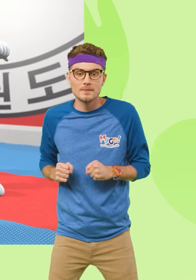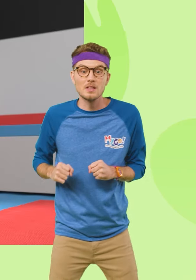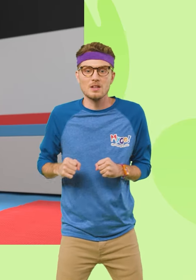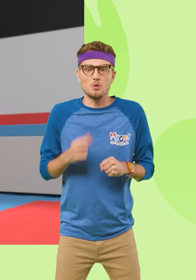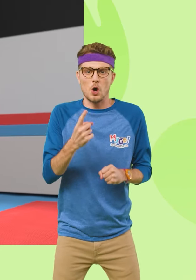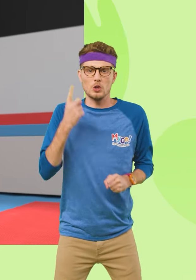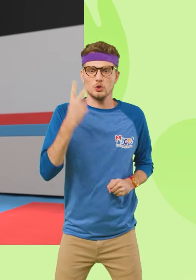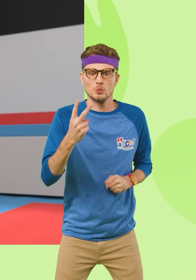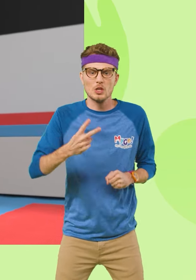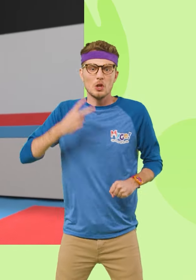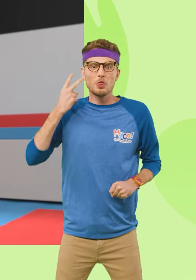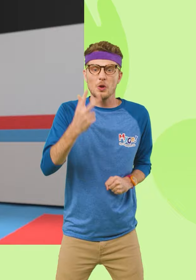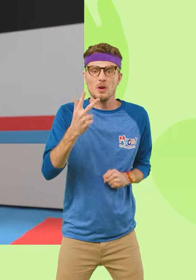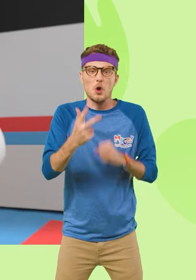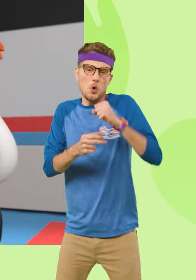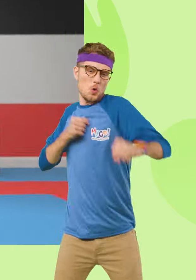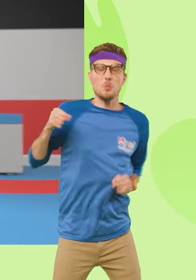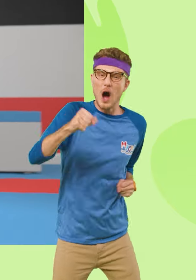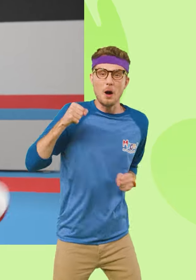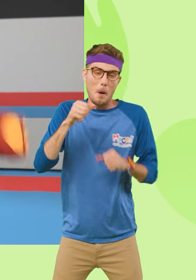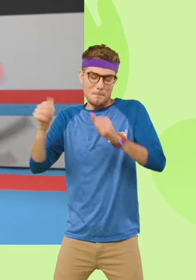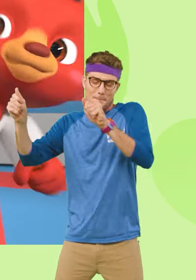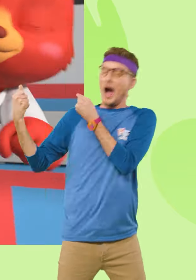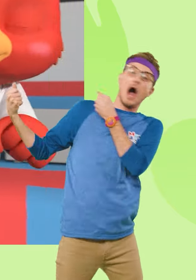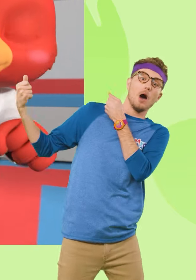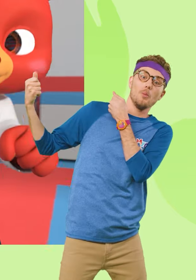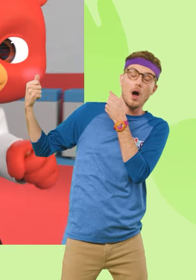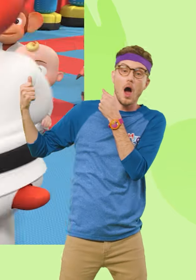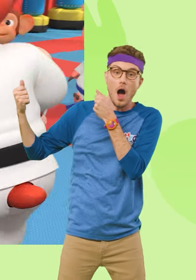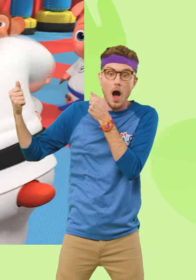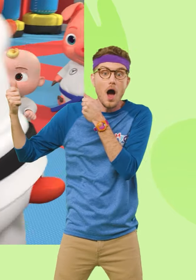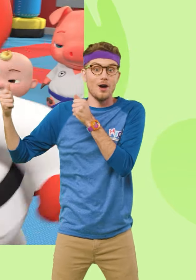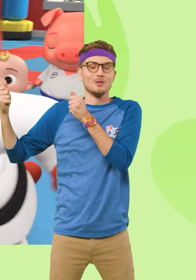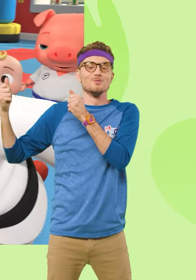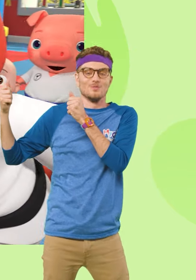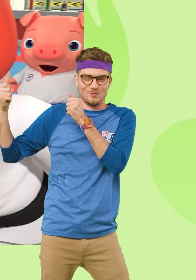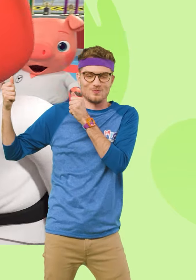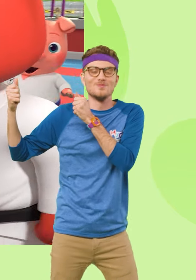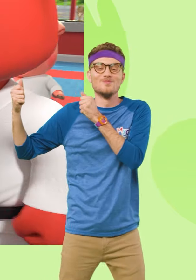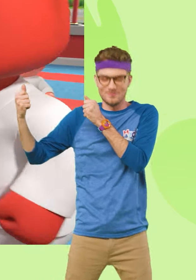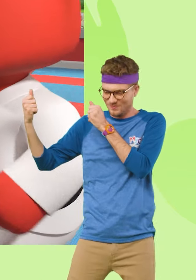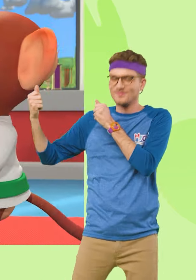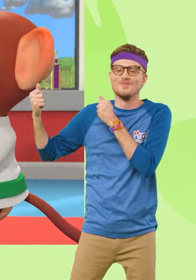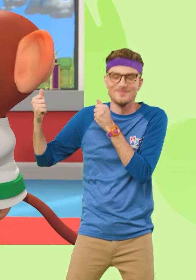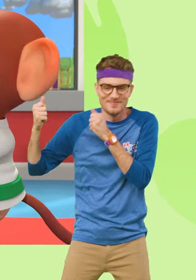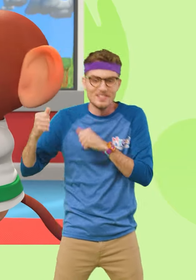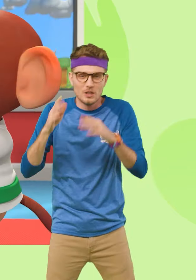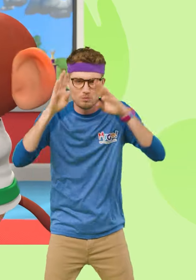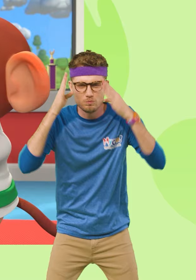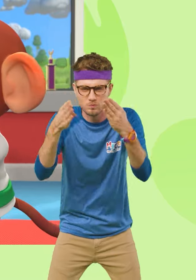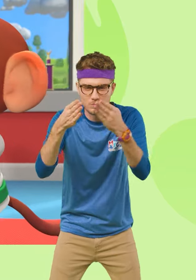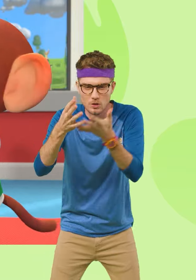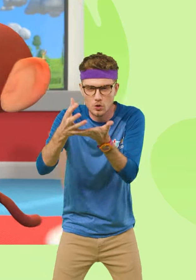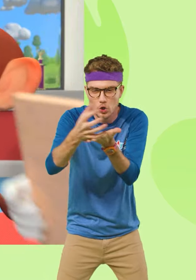One, two, three, strike a pose Focus to